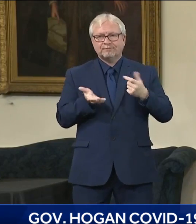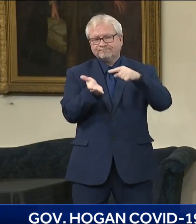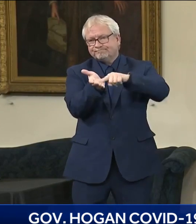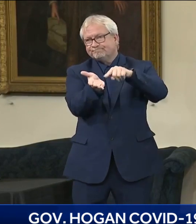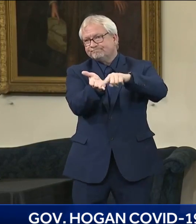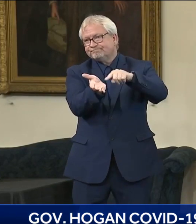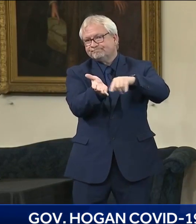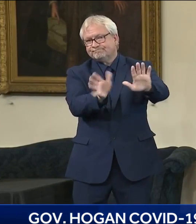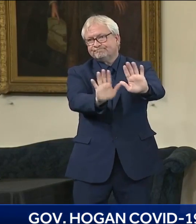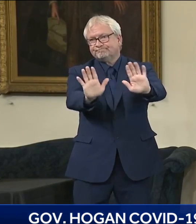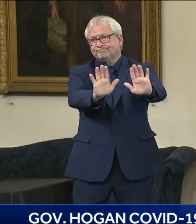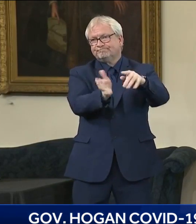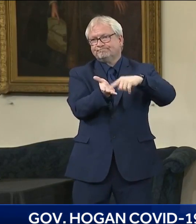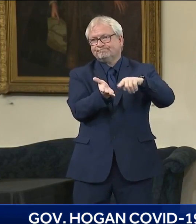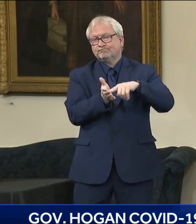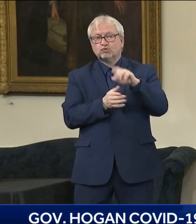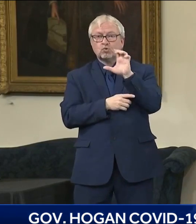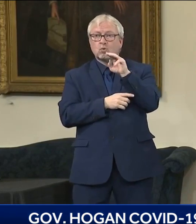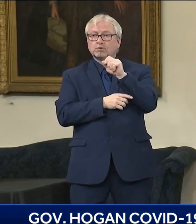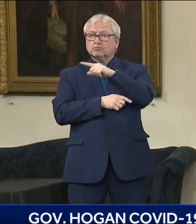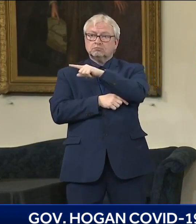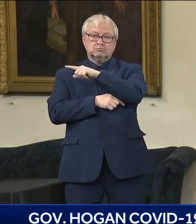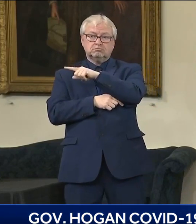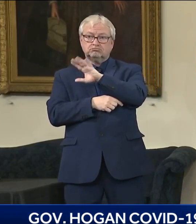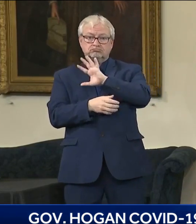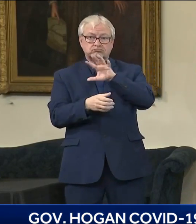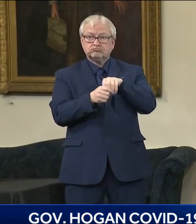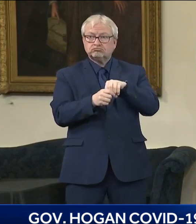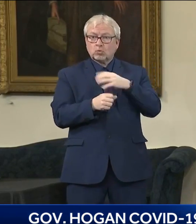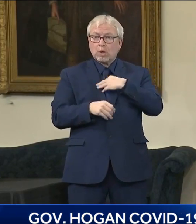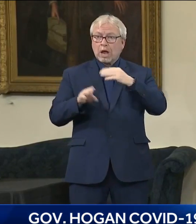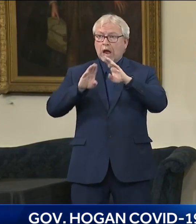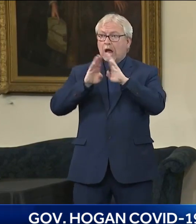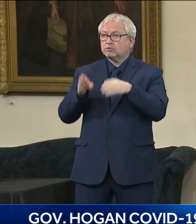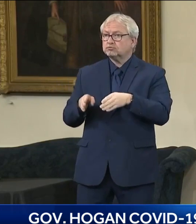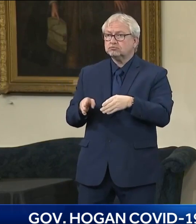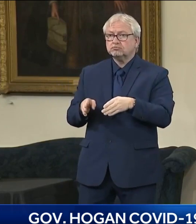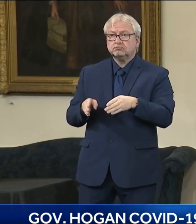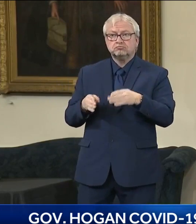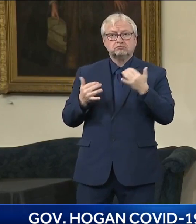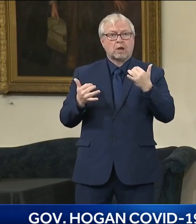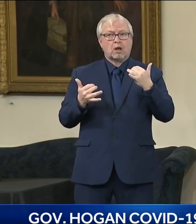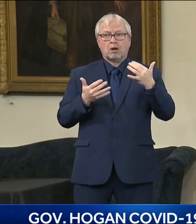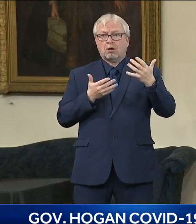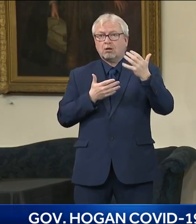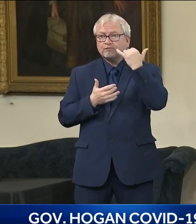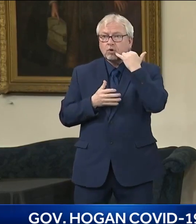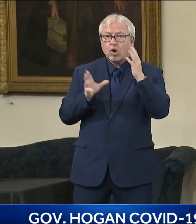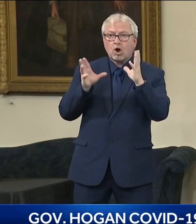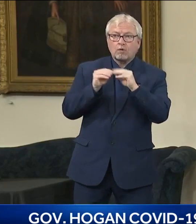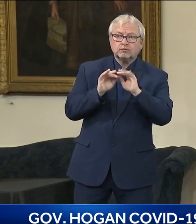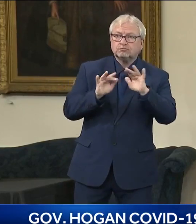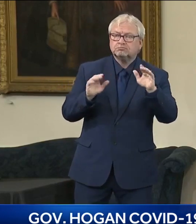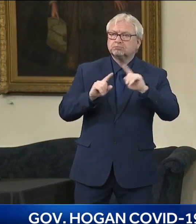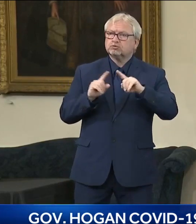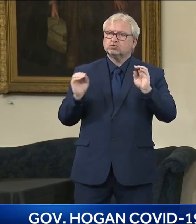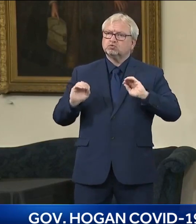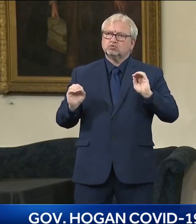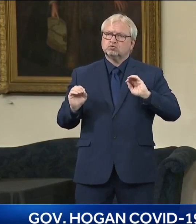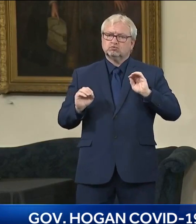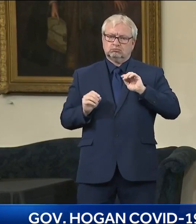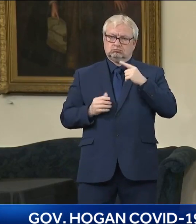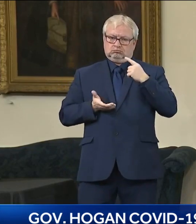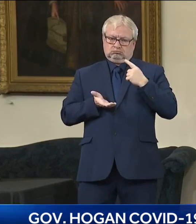today with the White House and all the governors. I've had no discussion with any other governors about what his role in the NGA should be. I think we'll